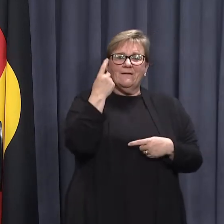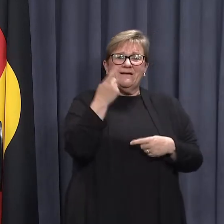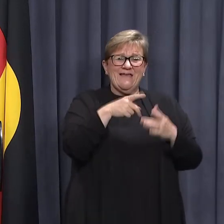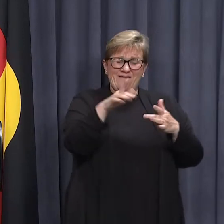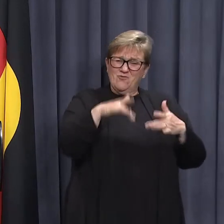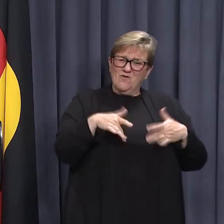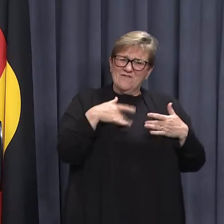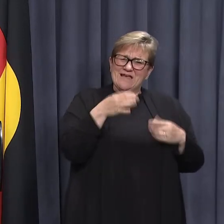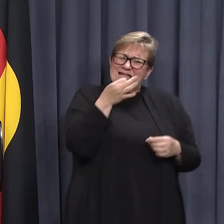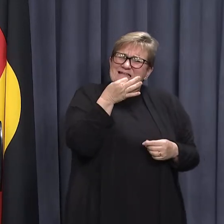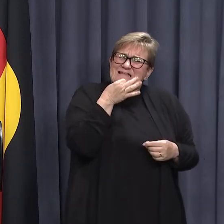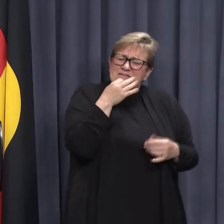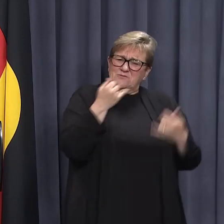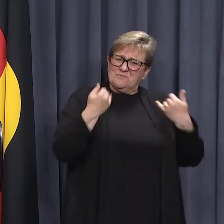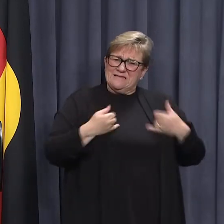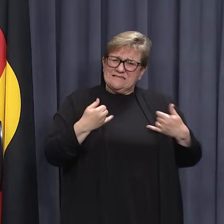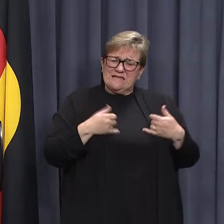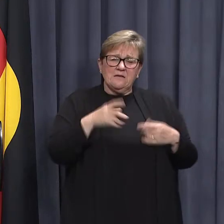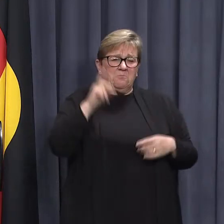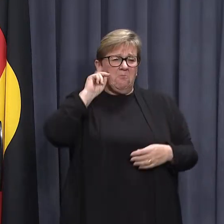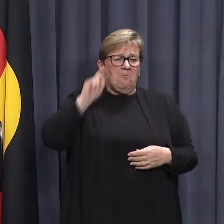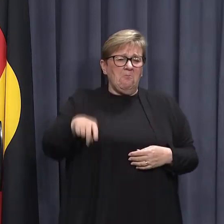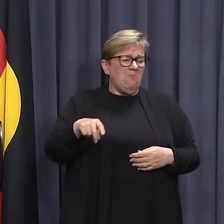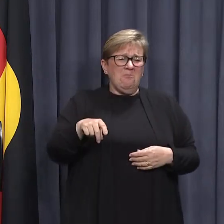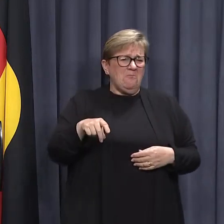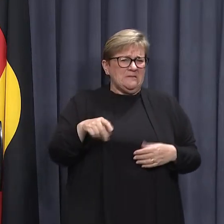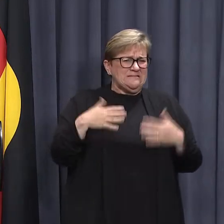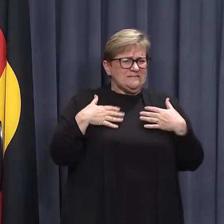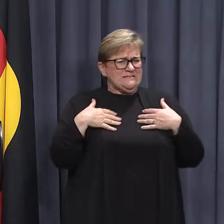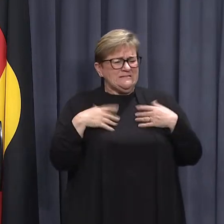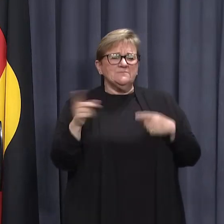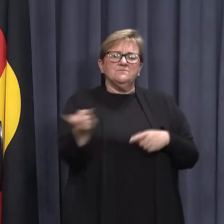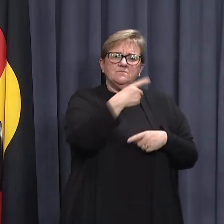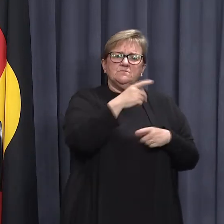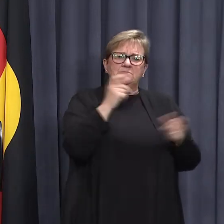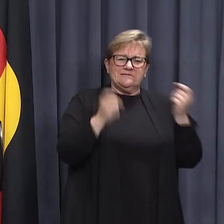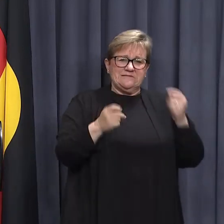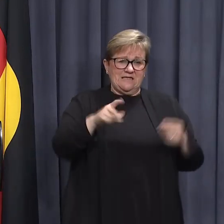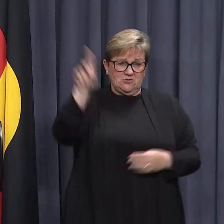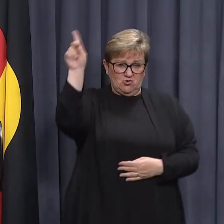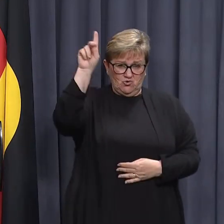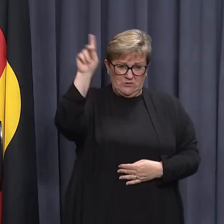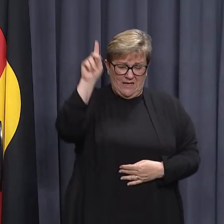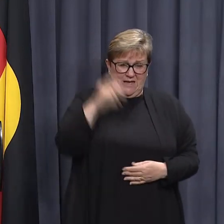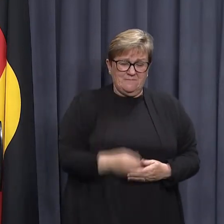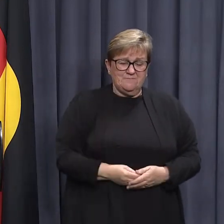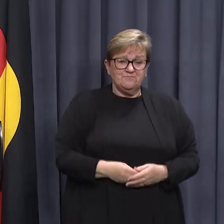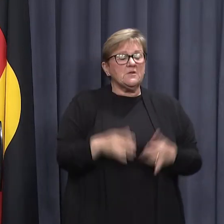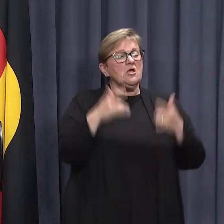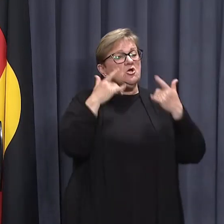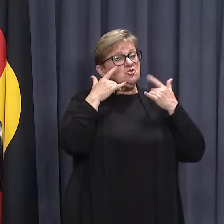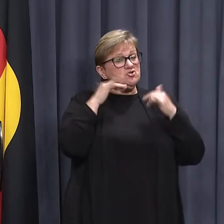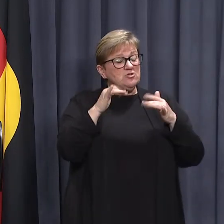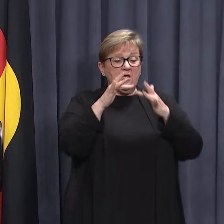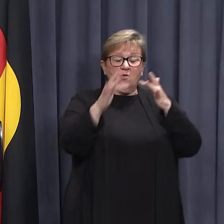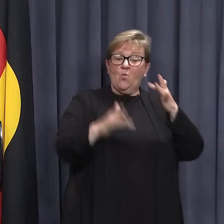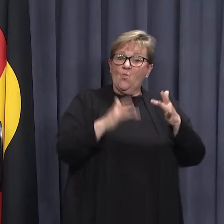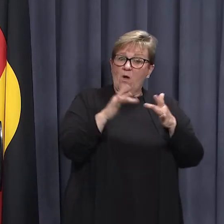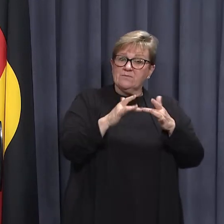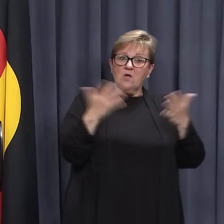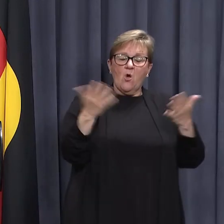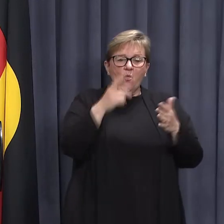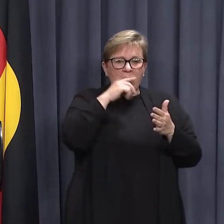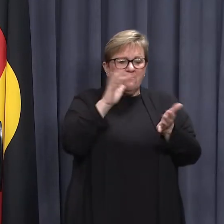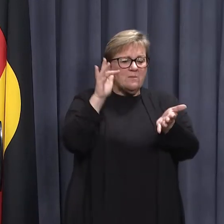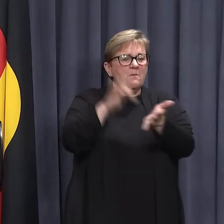even if you feel slight symptoms, do not ignore the signs. Get tested today. Check the exposure sites regularly and